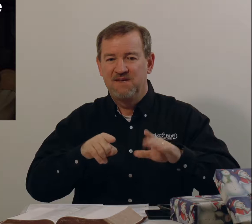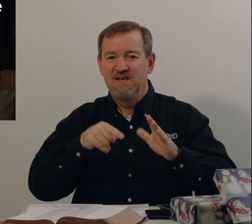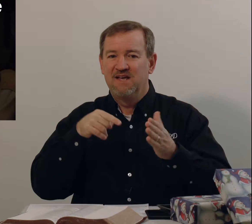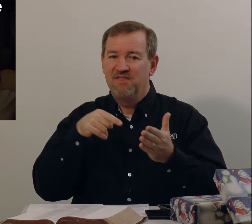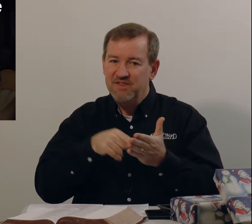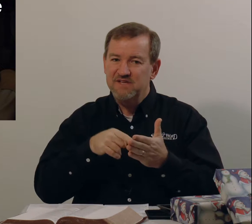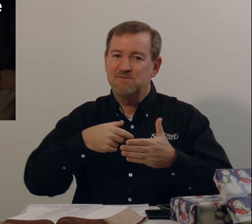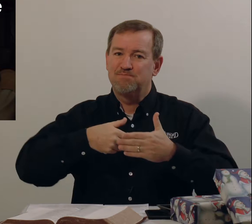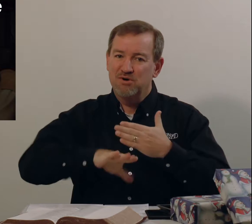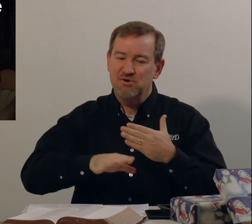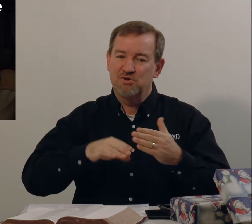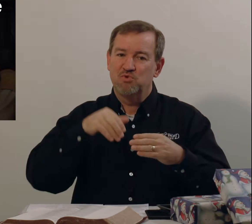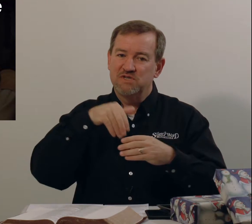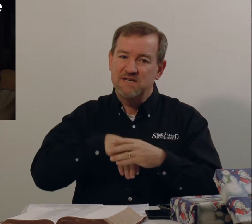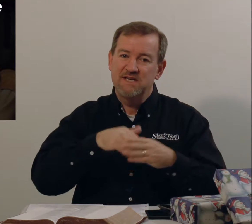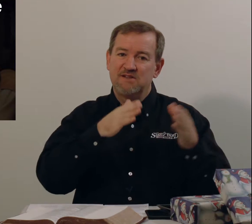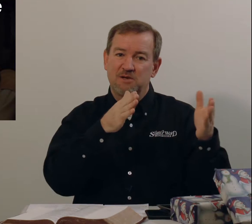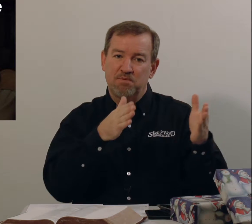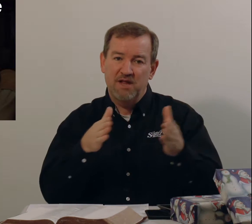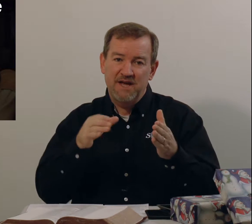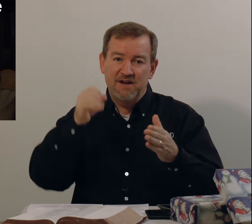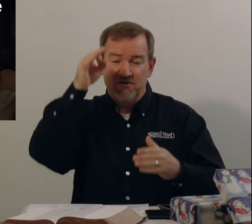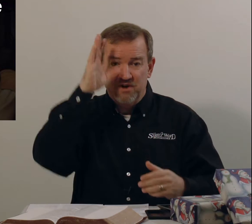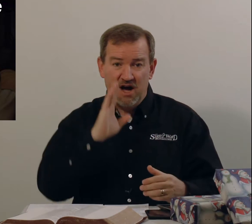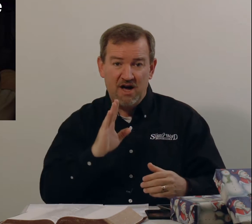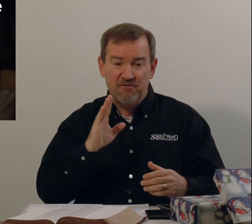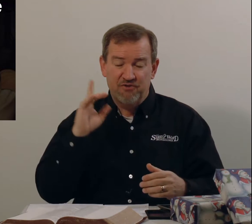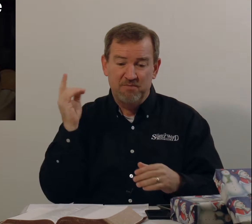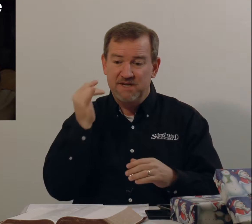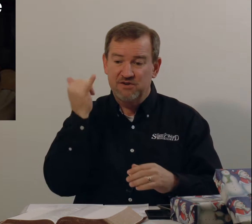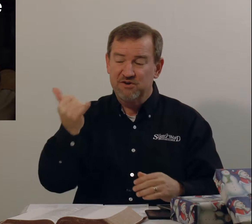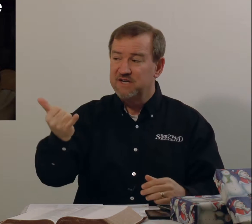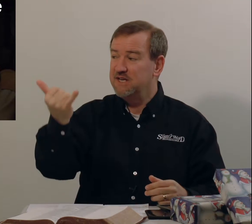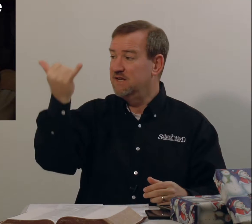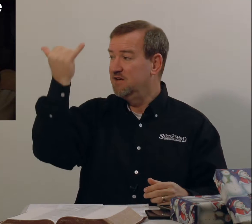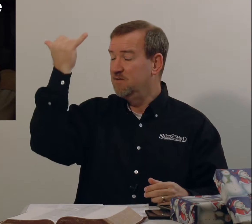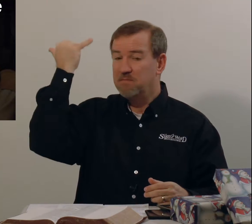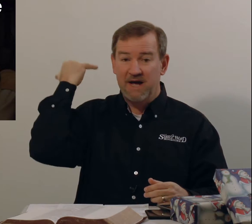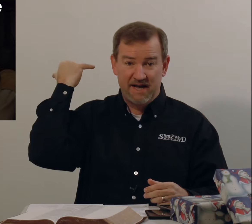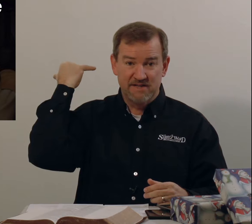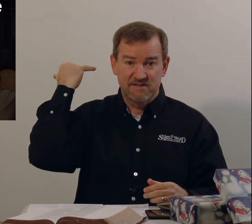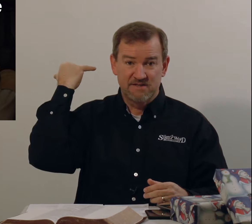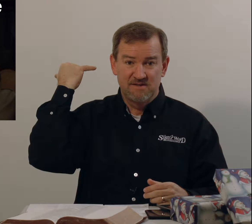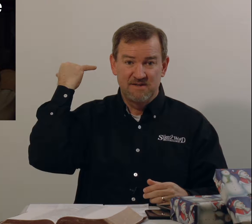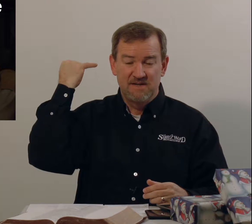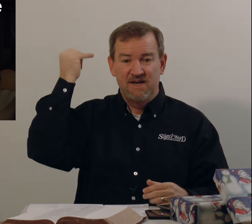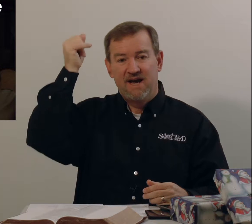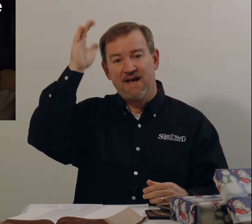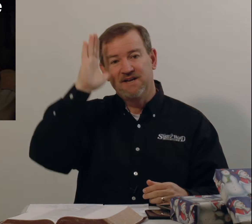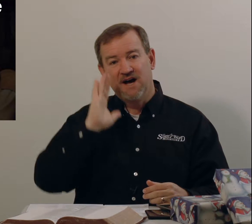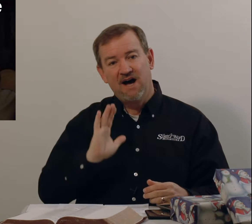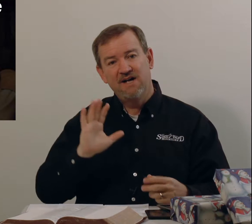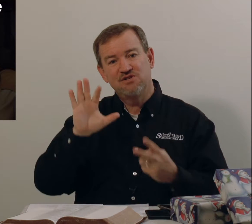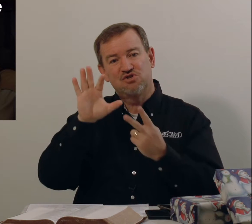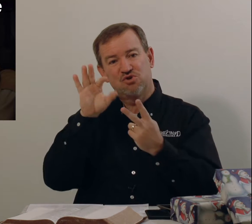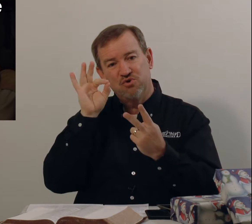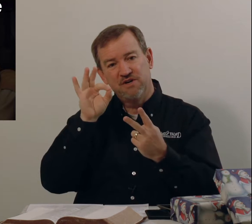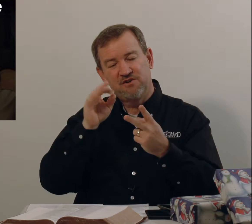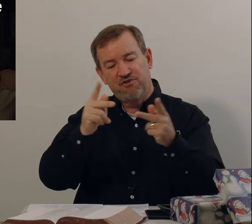This birth was in the plan of God from eternity past. And God's choice for